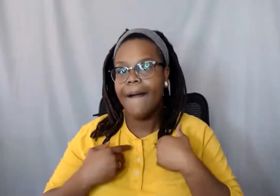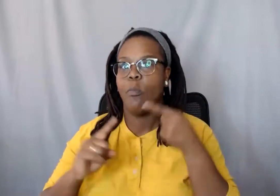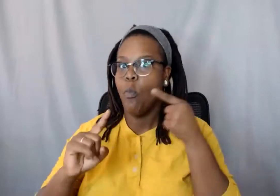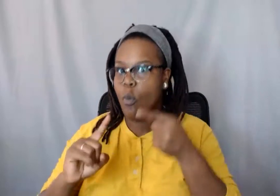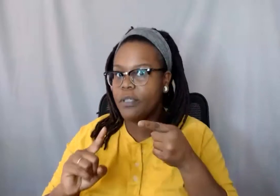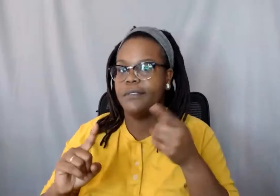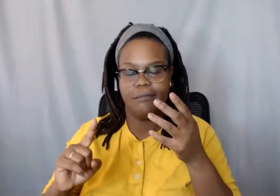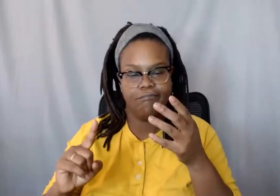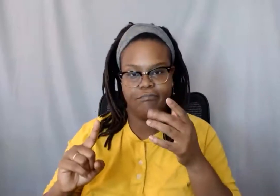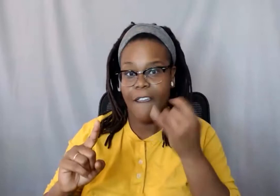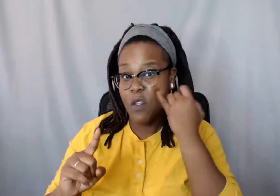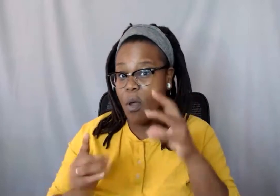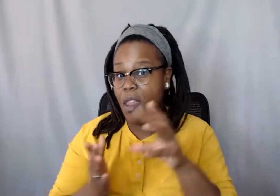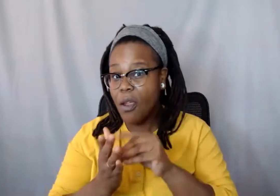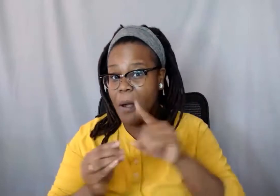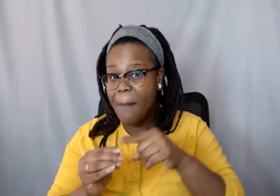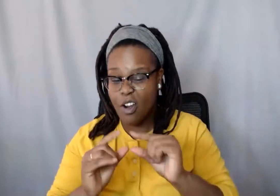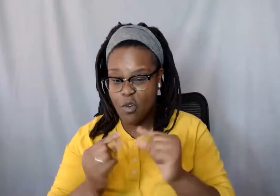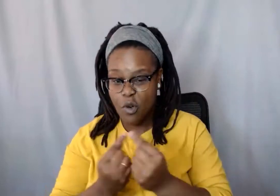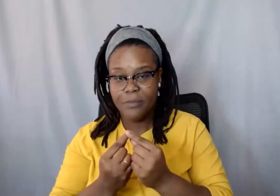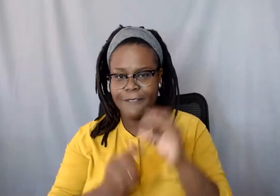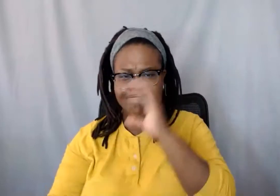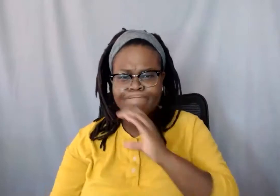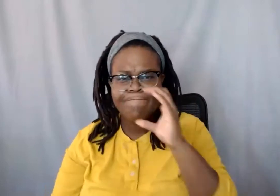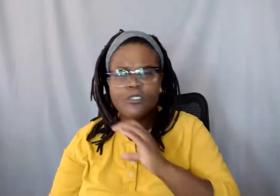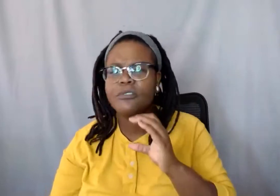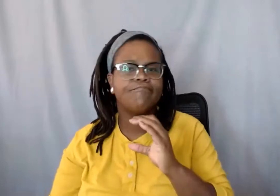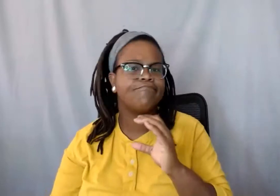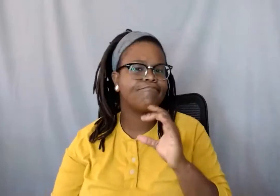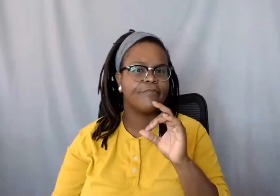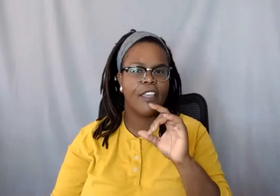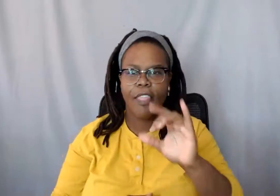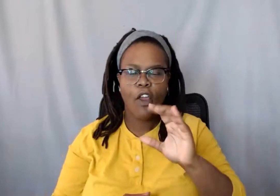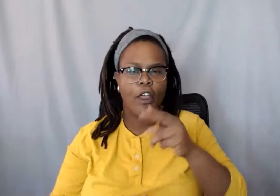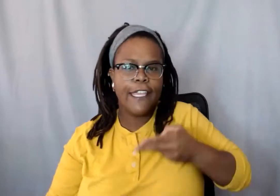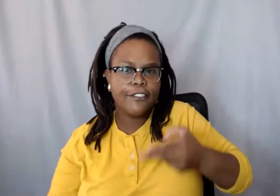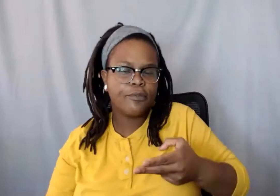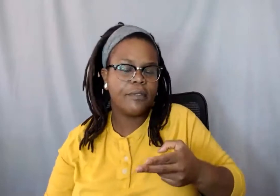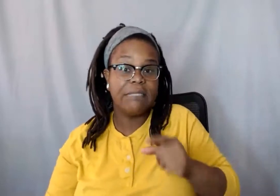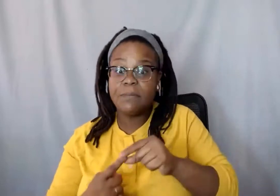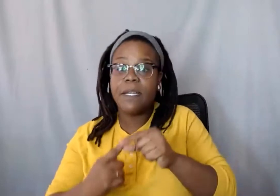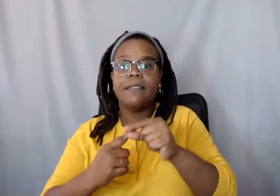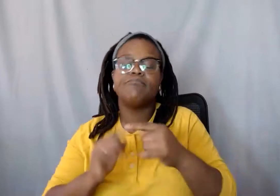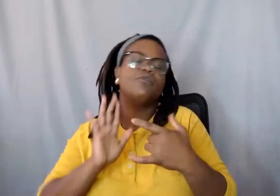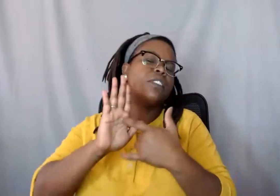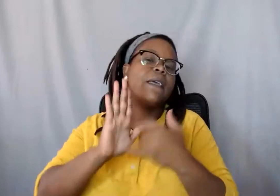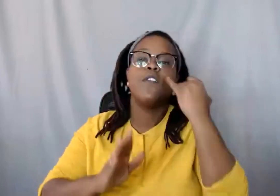a group, just look up the group, like search about history, especially if you're, let's say you want to learn about African American history and country.